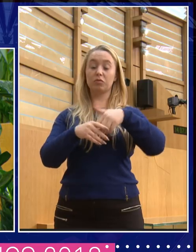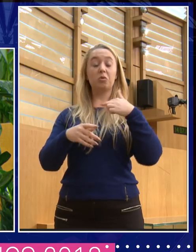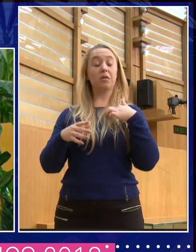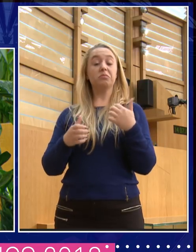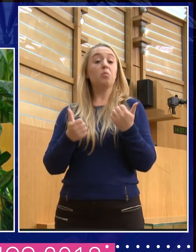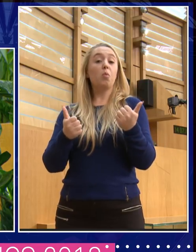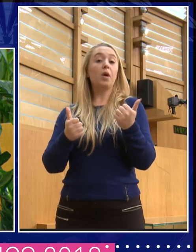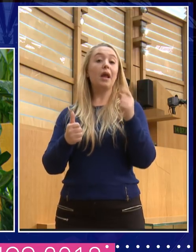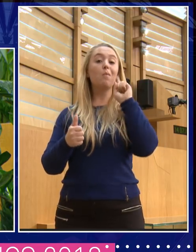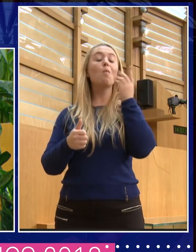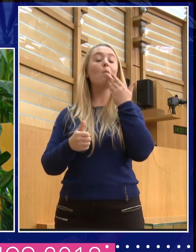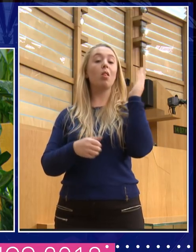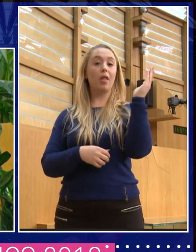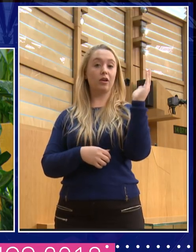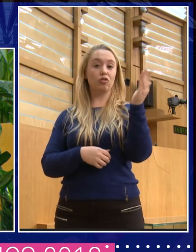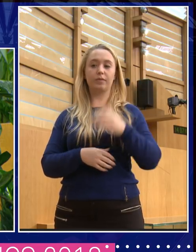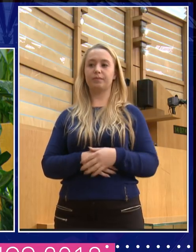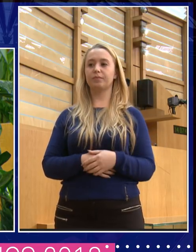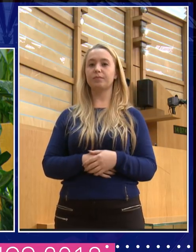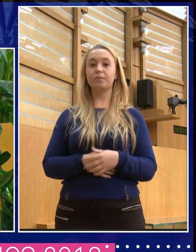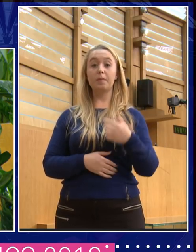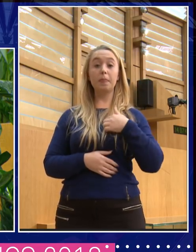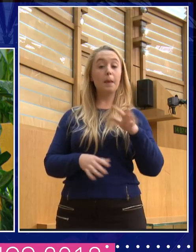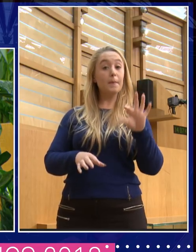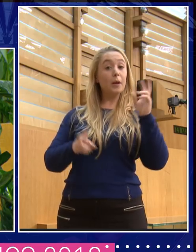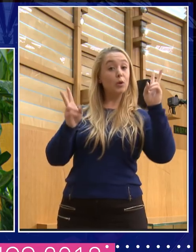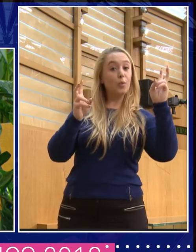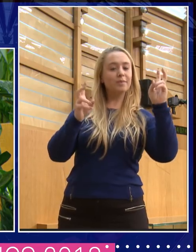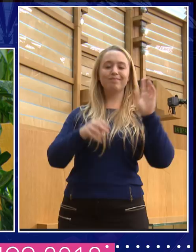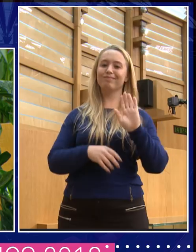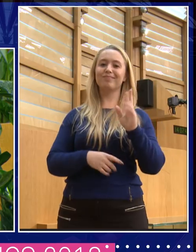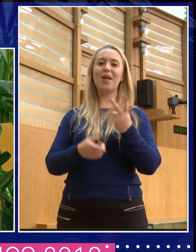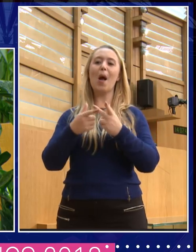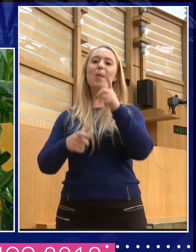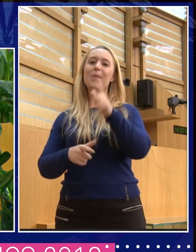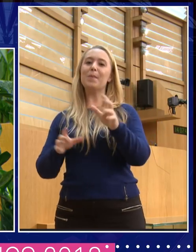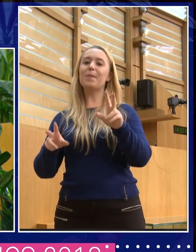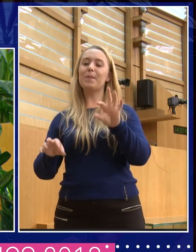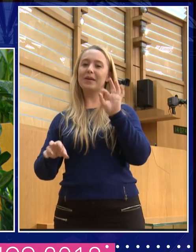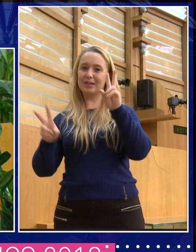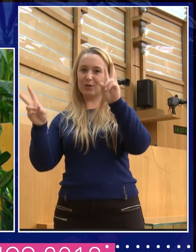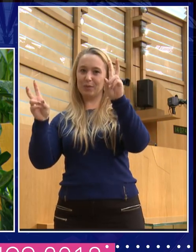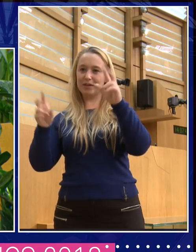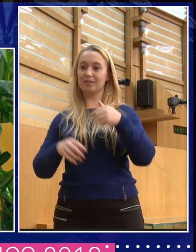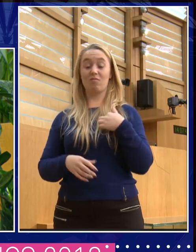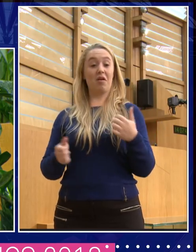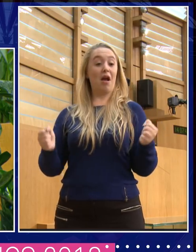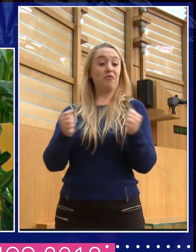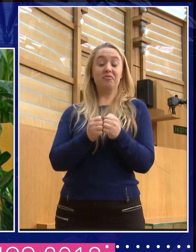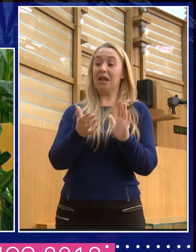and it was a topic that I didn't pick myself. You know, it's very easy to agree to give lectures. And then, you know, six months later they say, what's